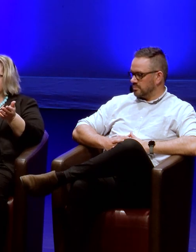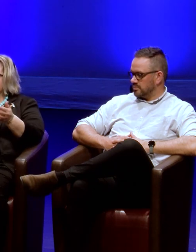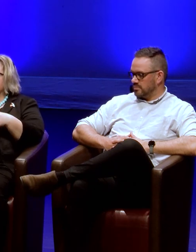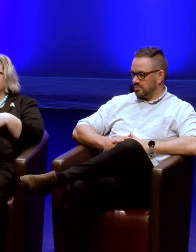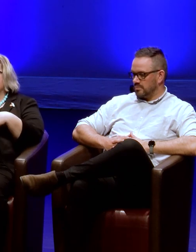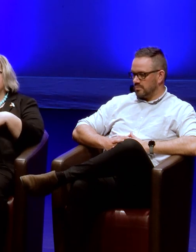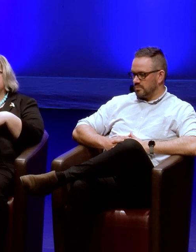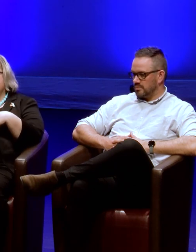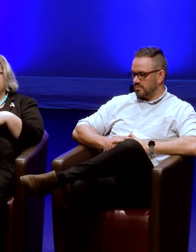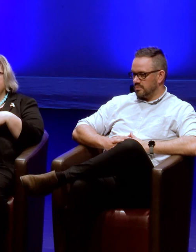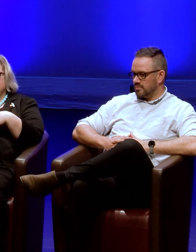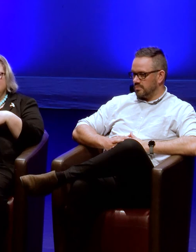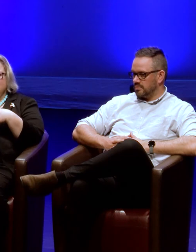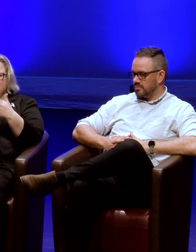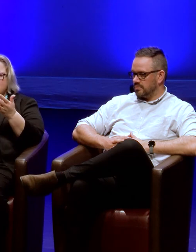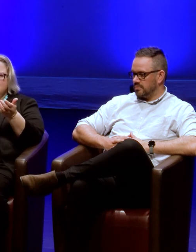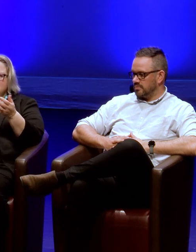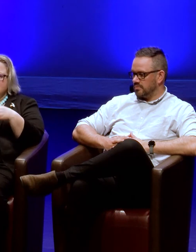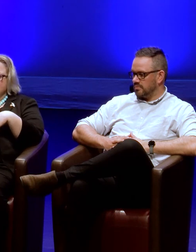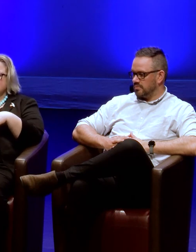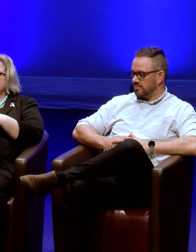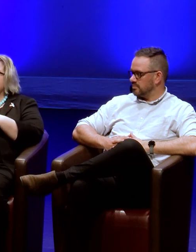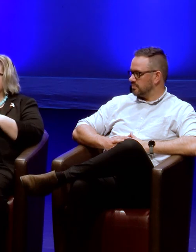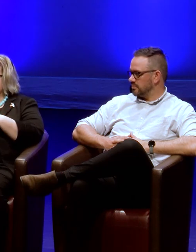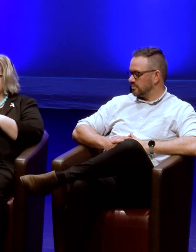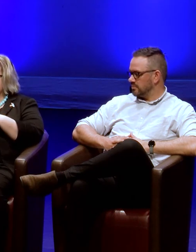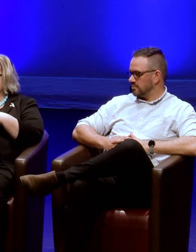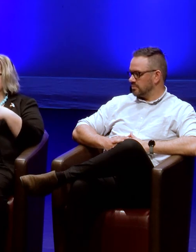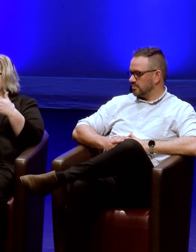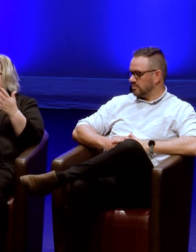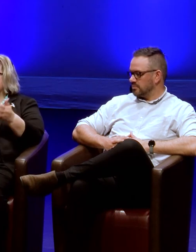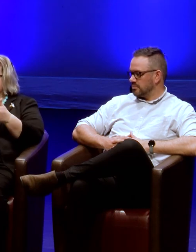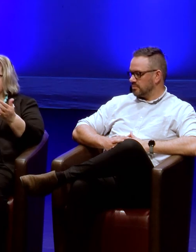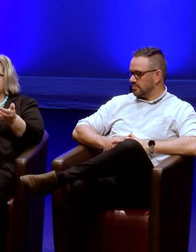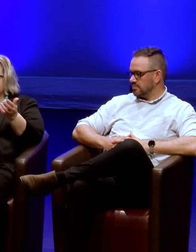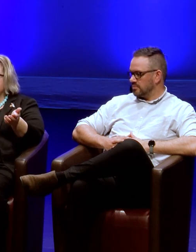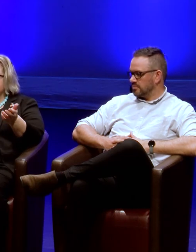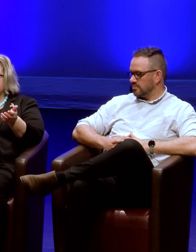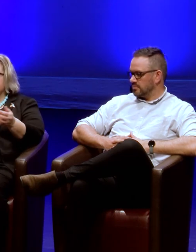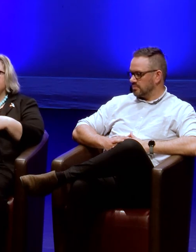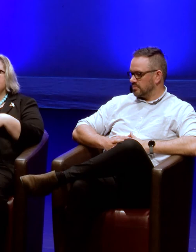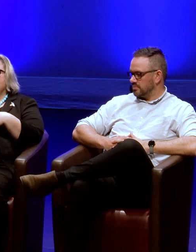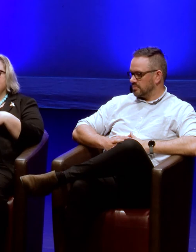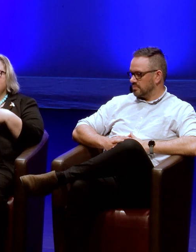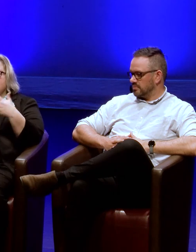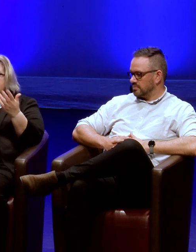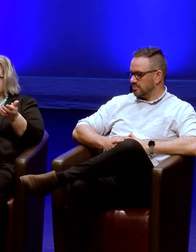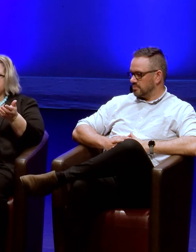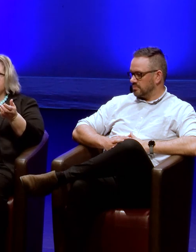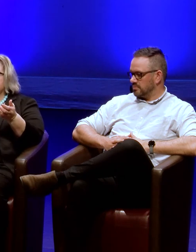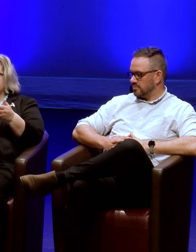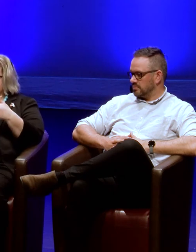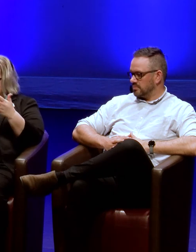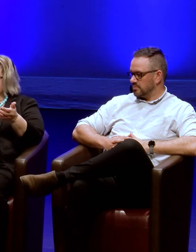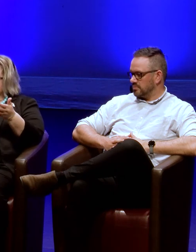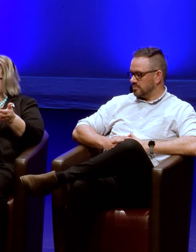Australia called, you know, probably West Australia Collections. It's supposed to be a similar kind of thing, also